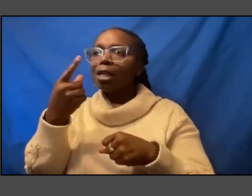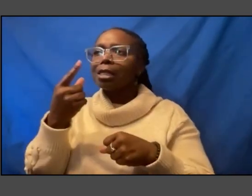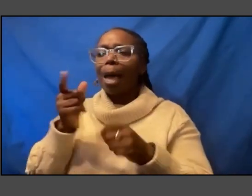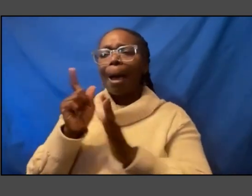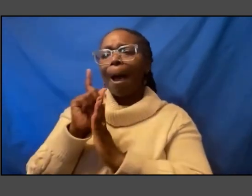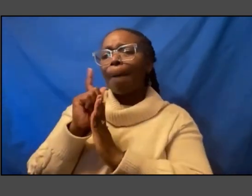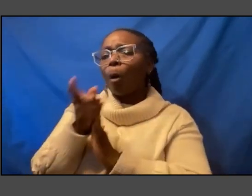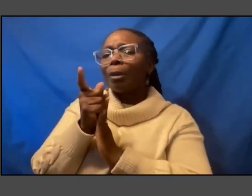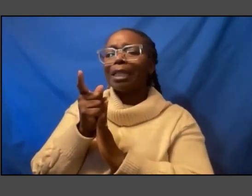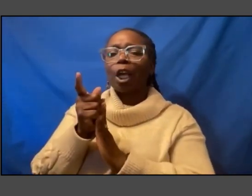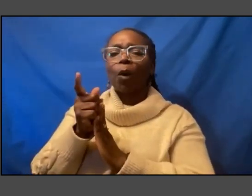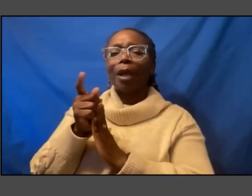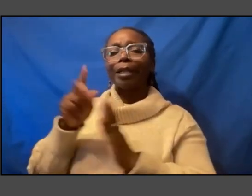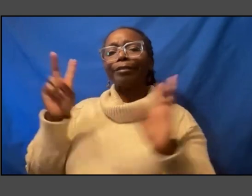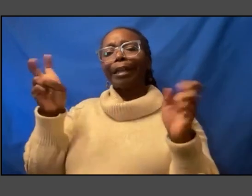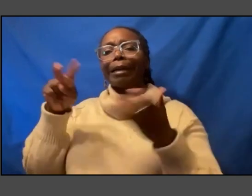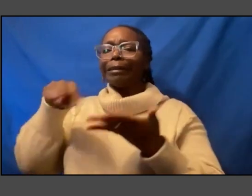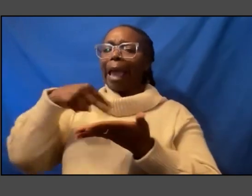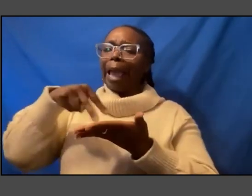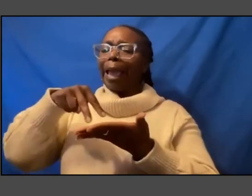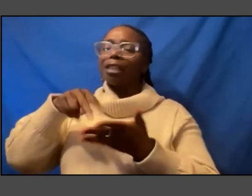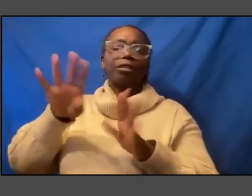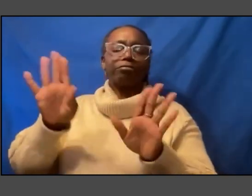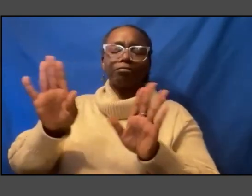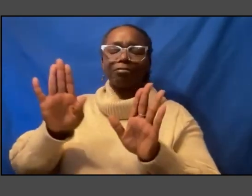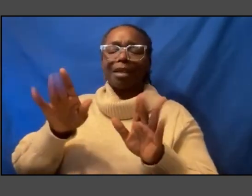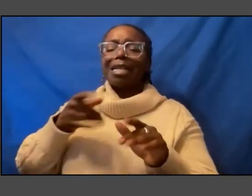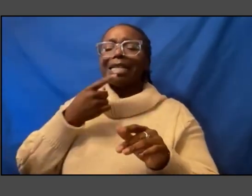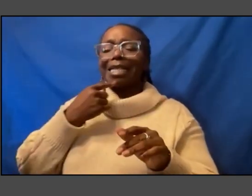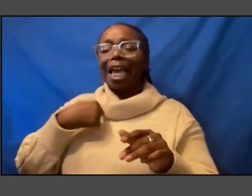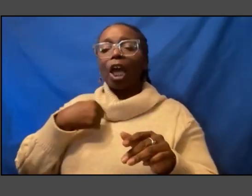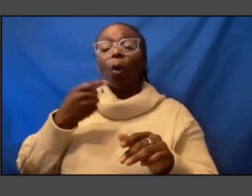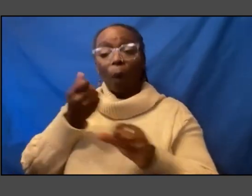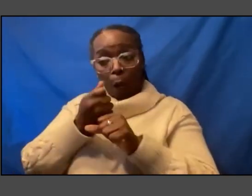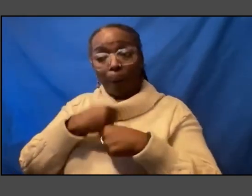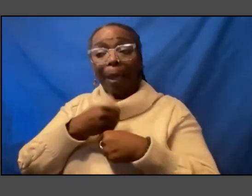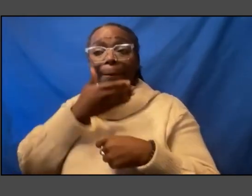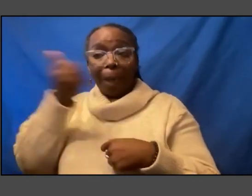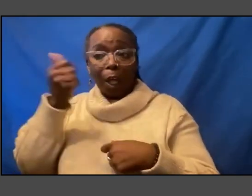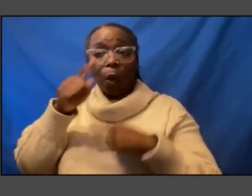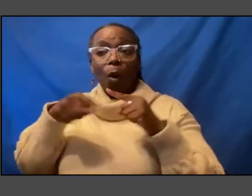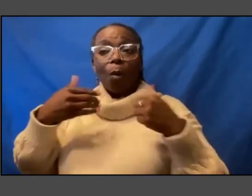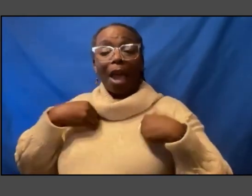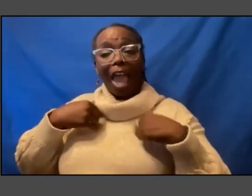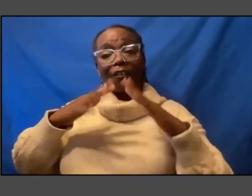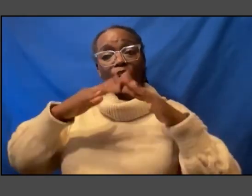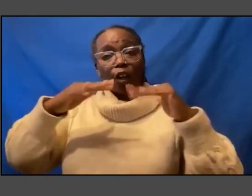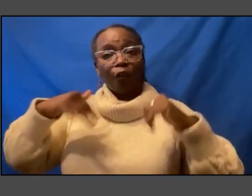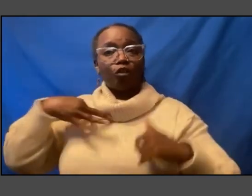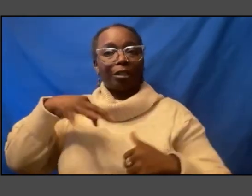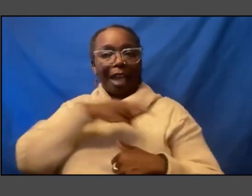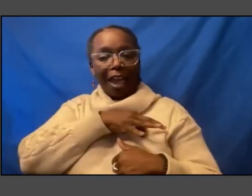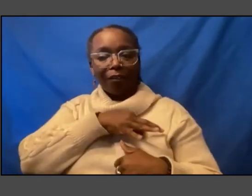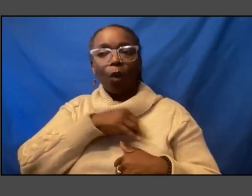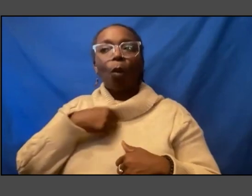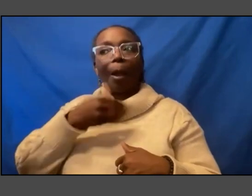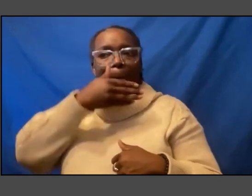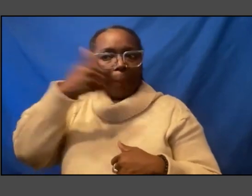firm commitment to saying we are made better when we have a diverse staff we are made better when we grapple fairly